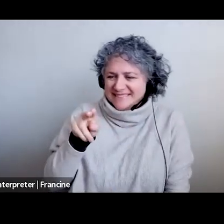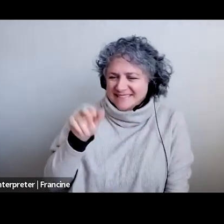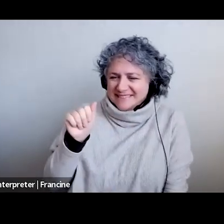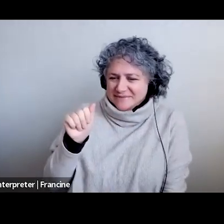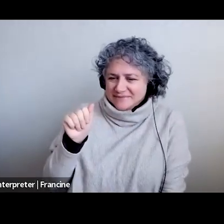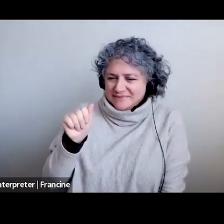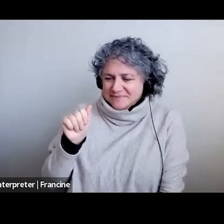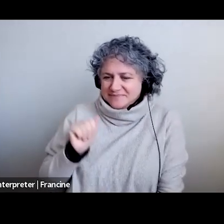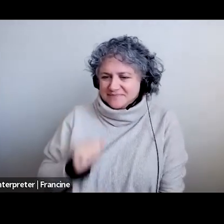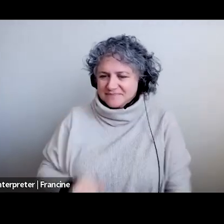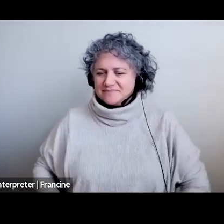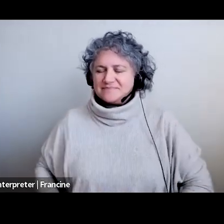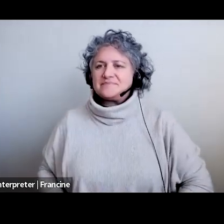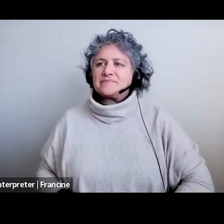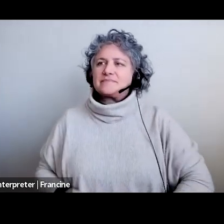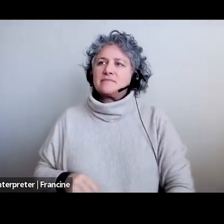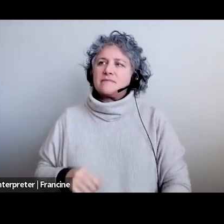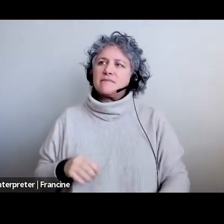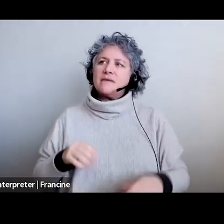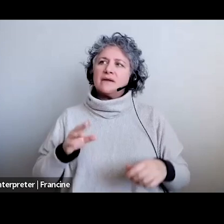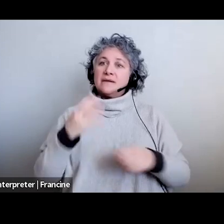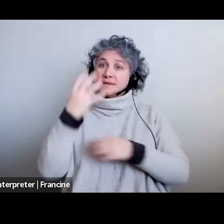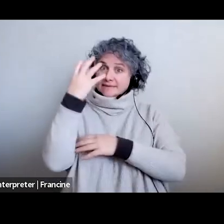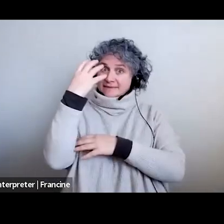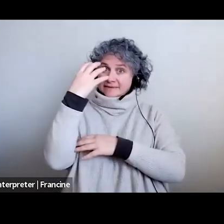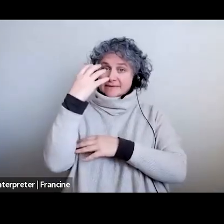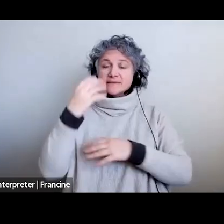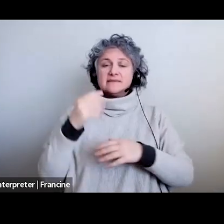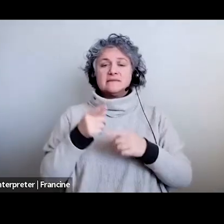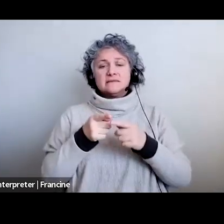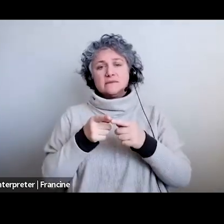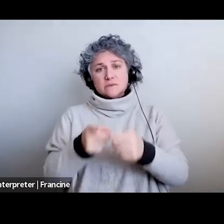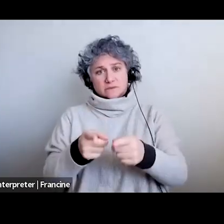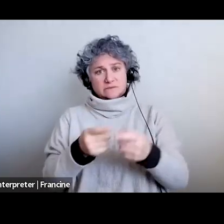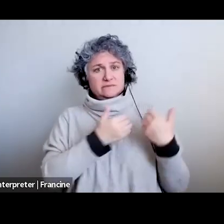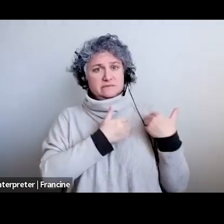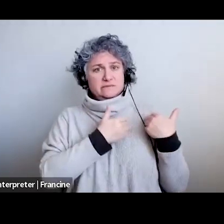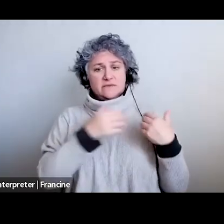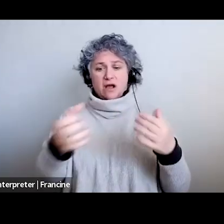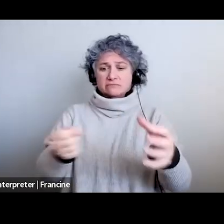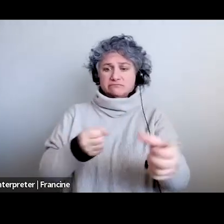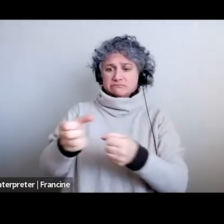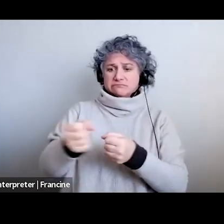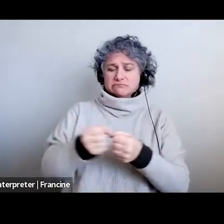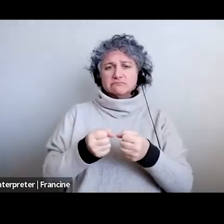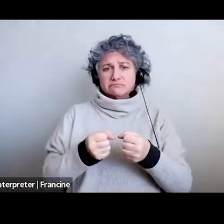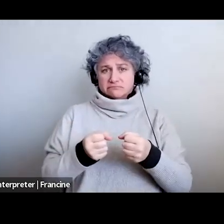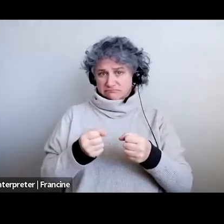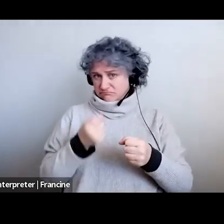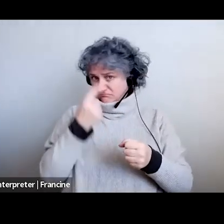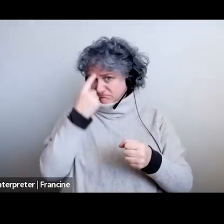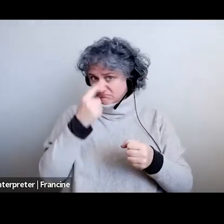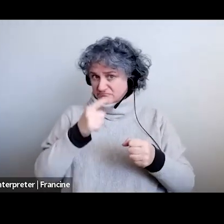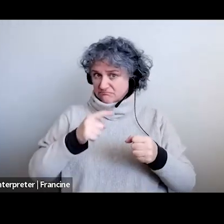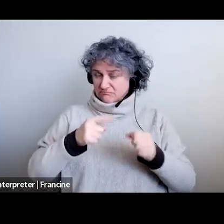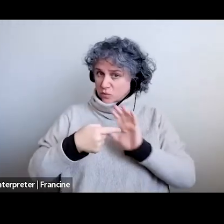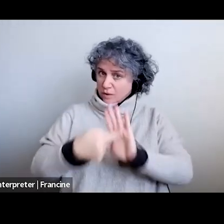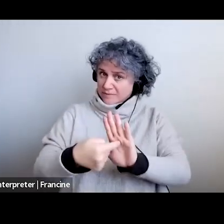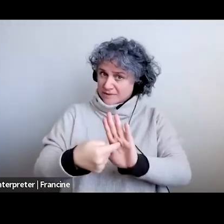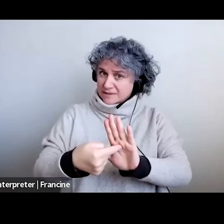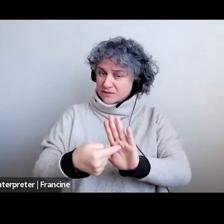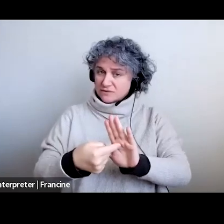uh representation in considering an audition do you take into consideration